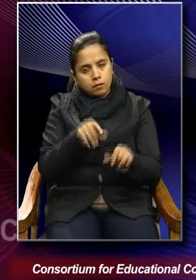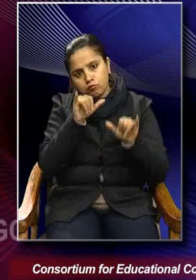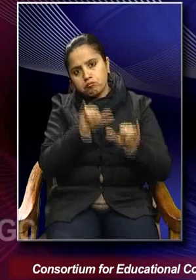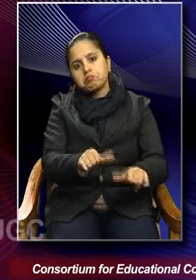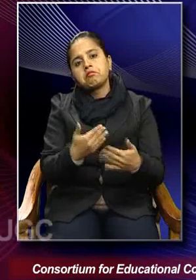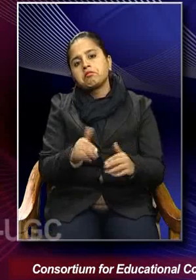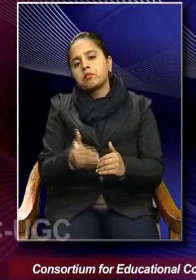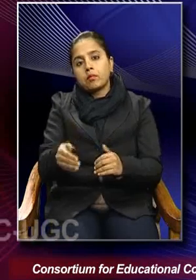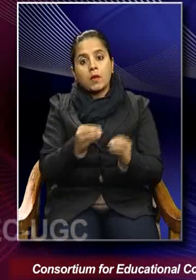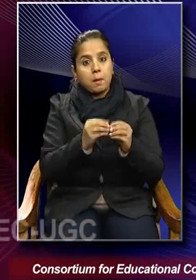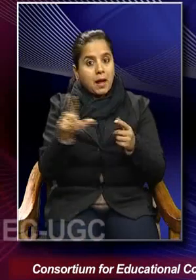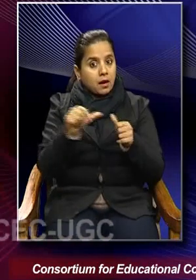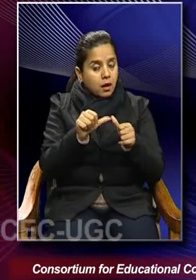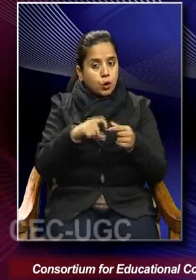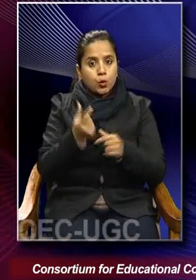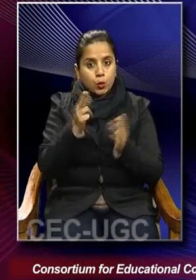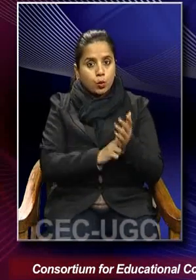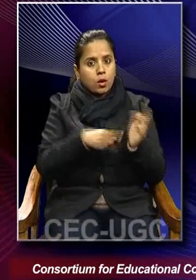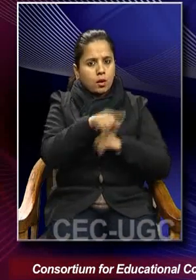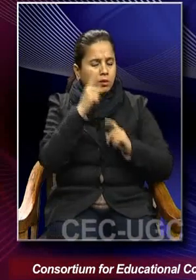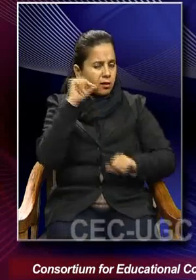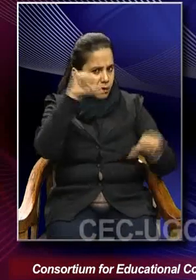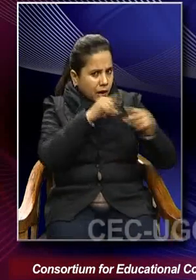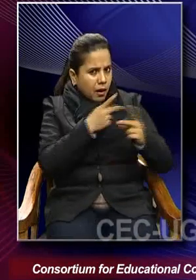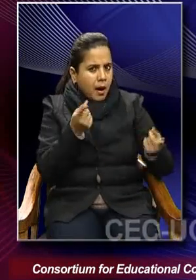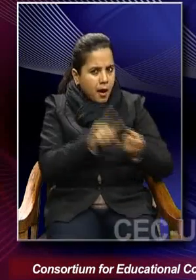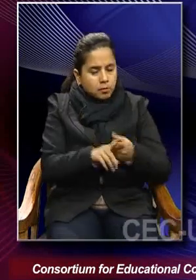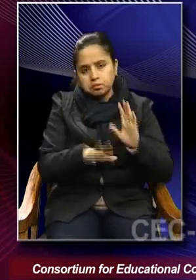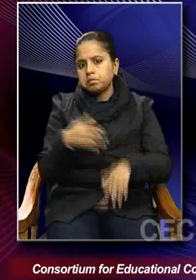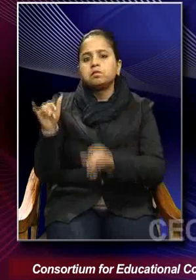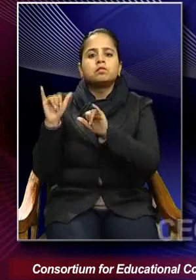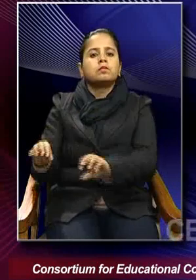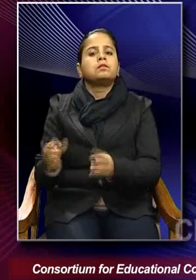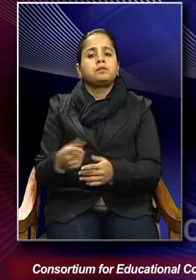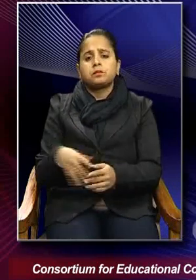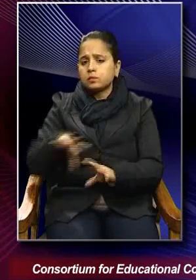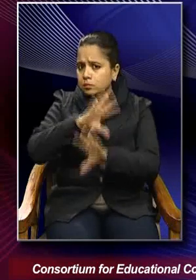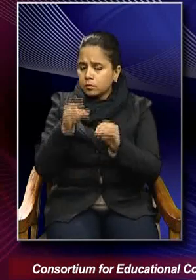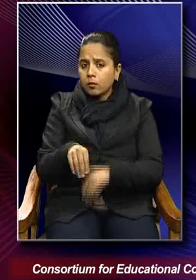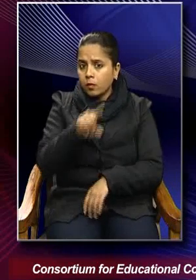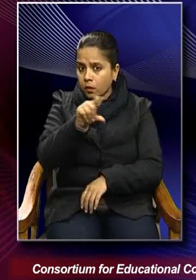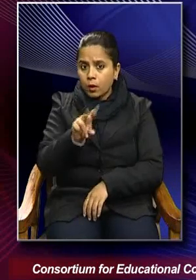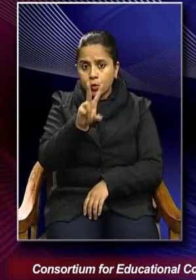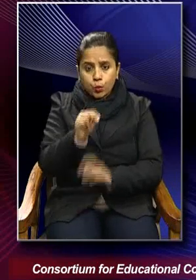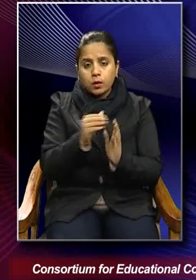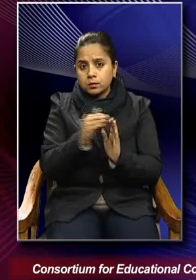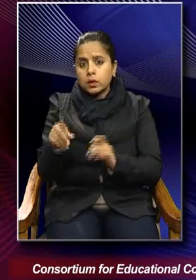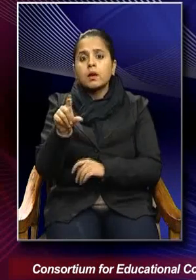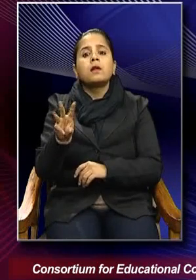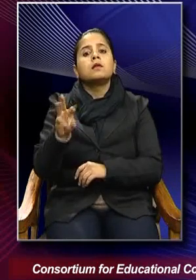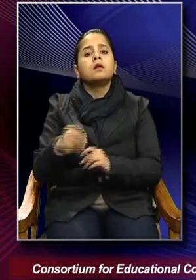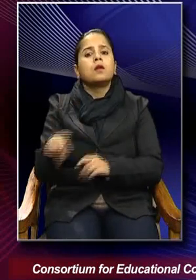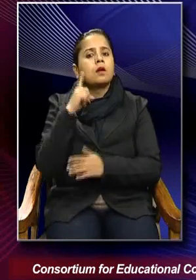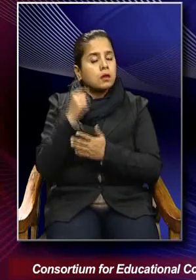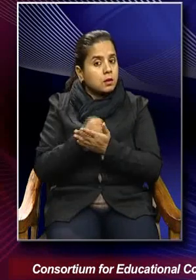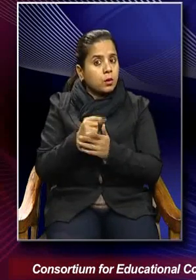after Bela Kun experiment. All other attempts in the 1920s and 1930s to